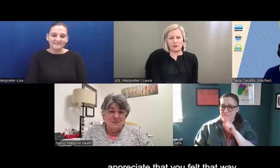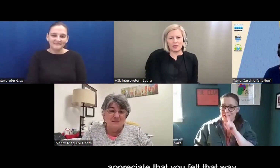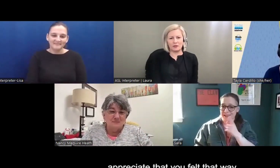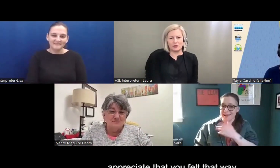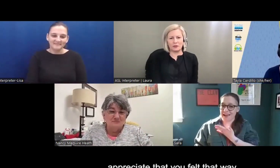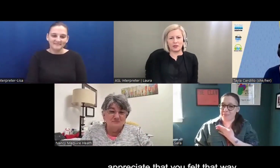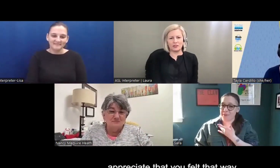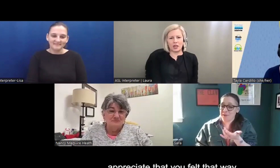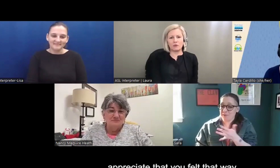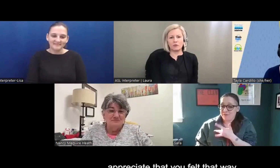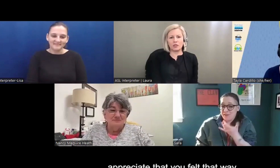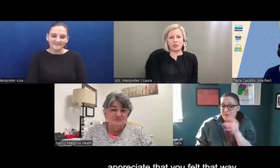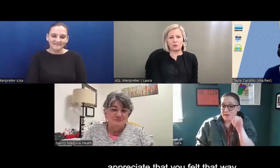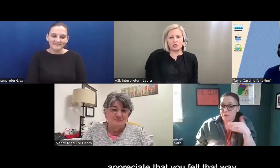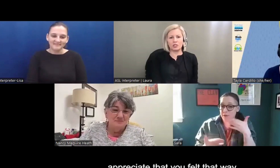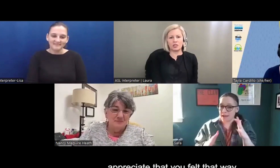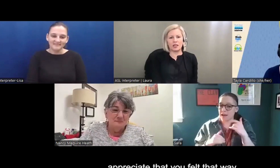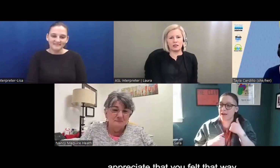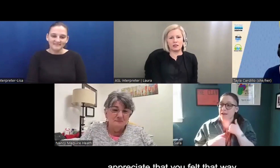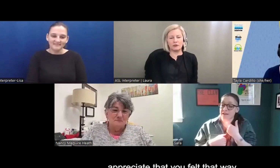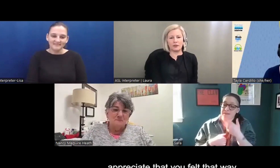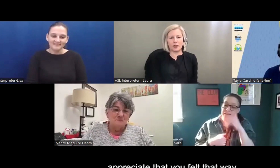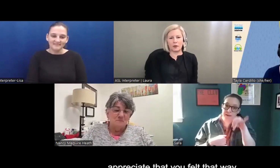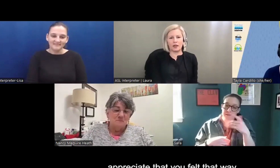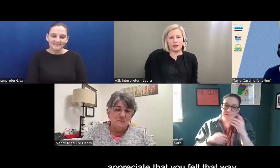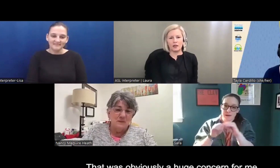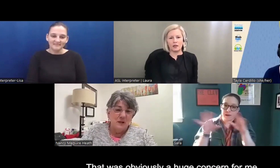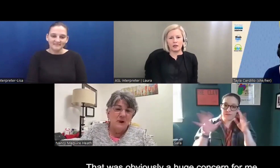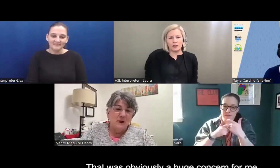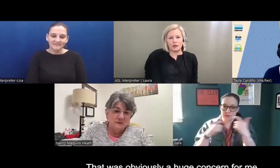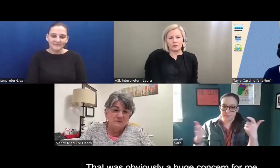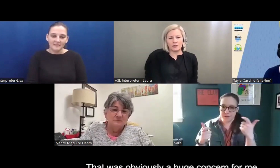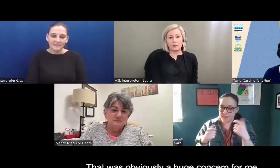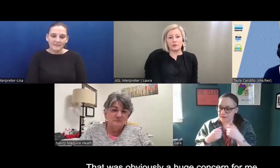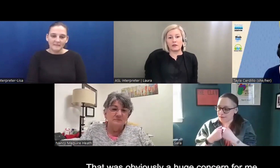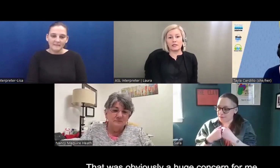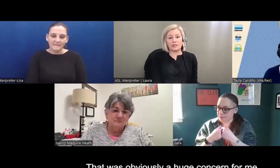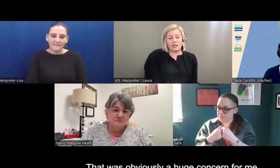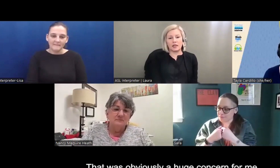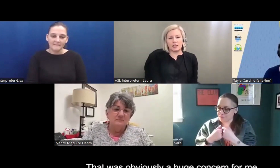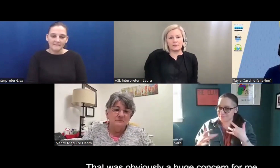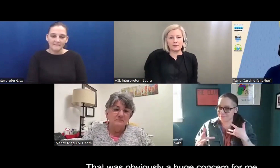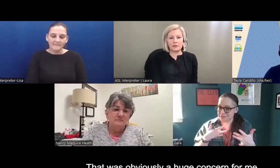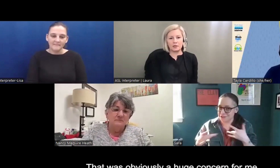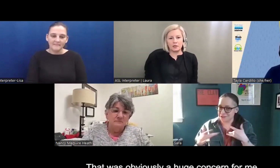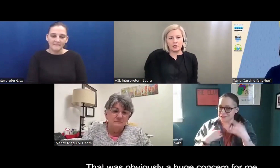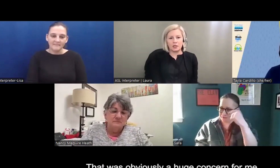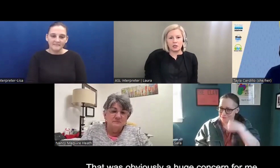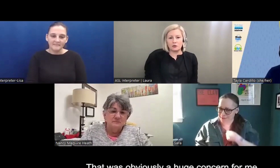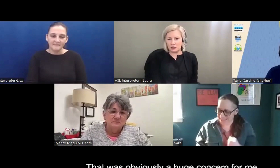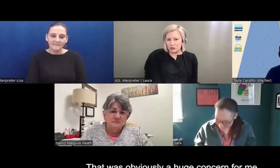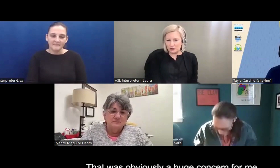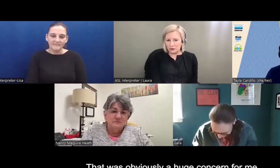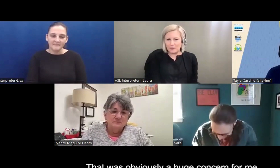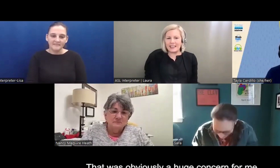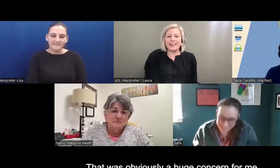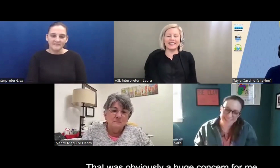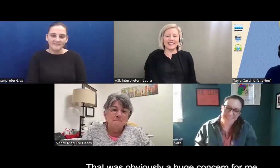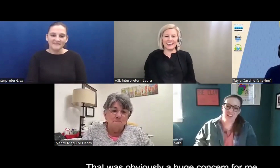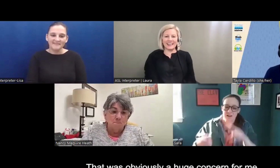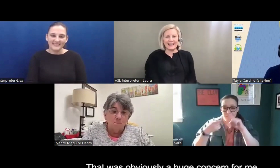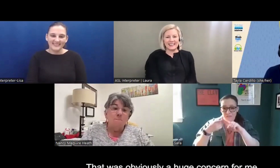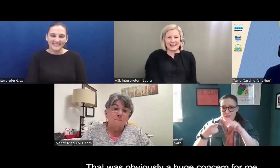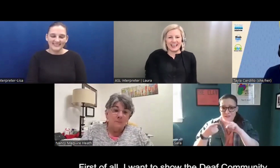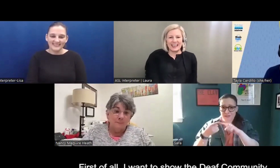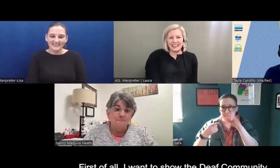Oh, thank you so much. I really appreciate you felt that way. Um, cause that was obviously a huge concern for me.